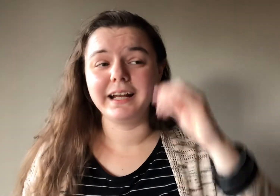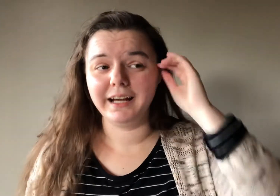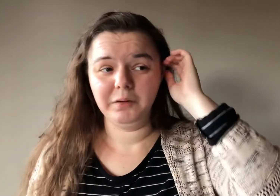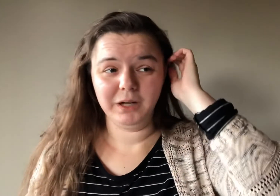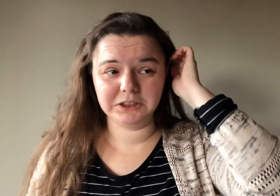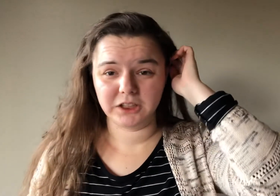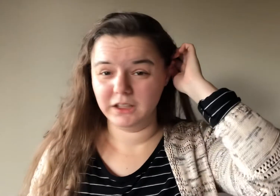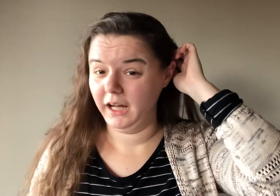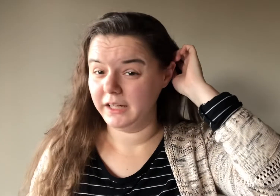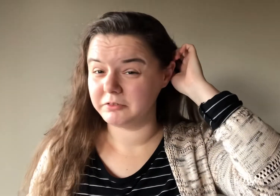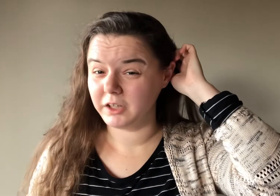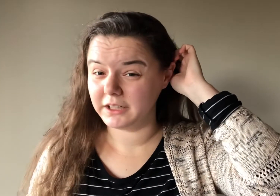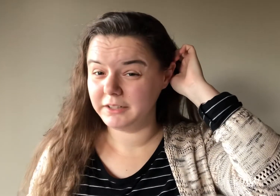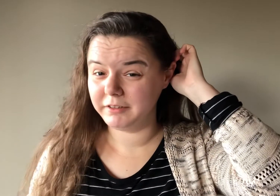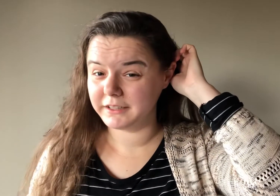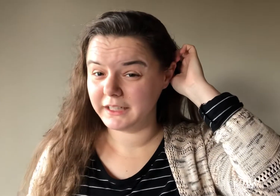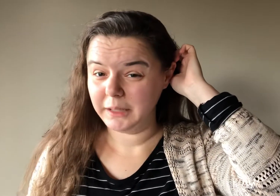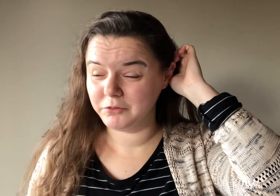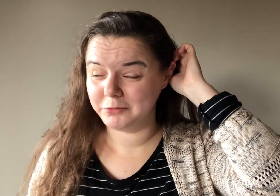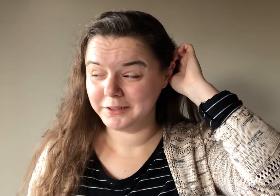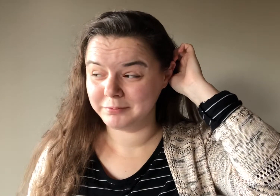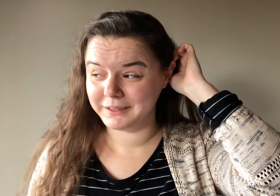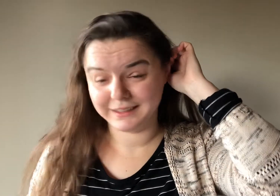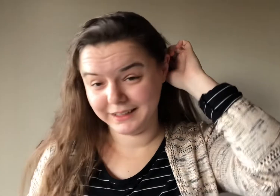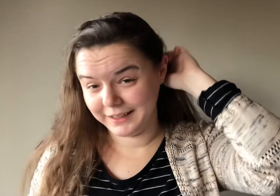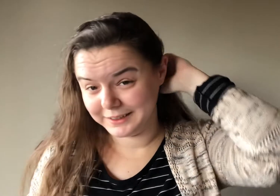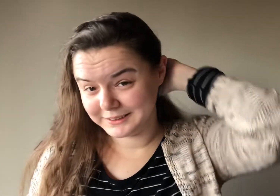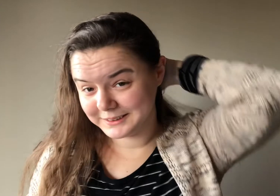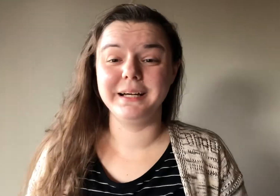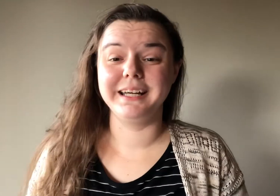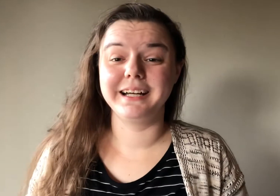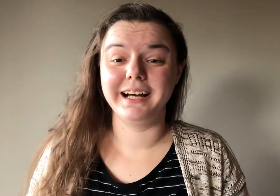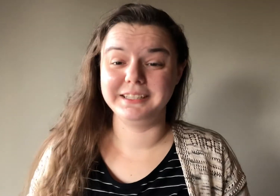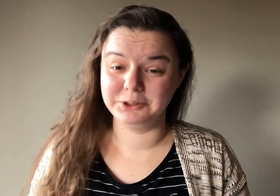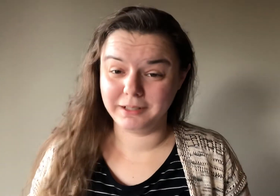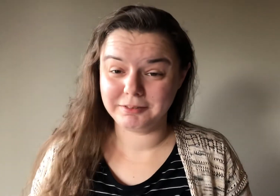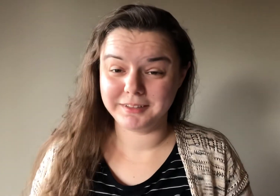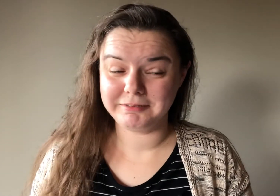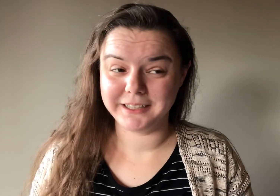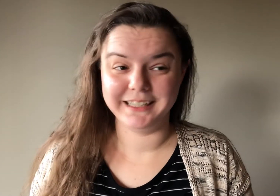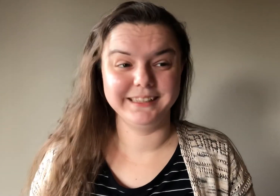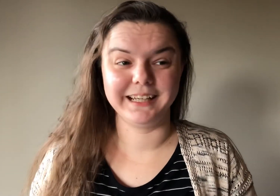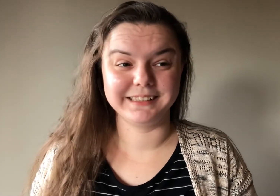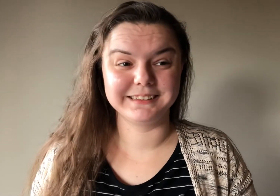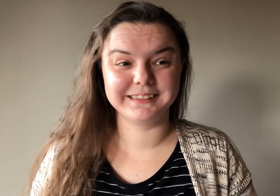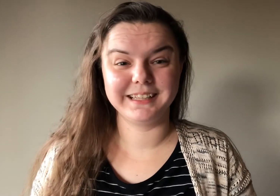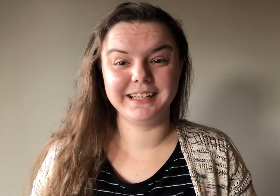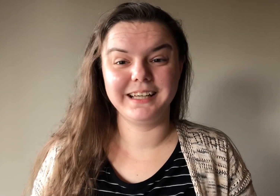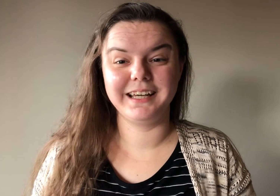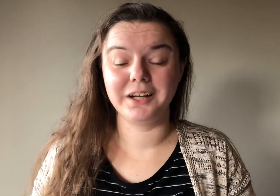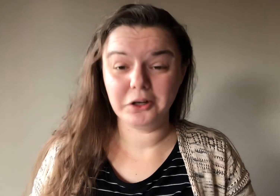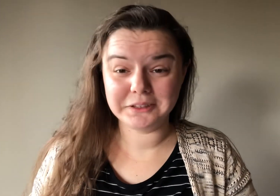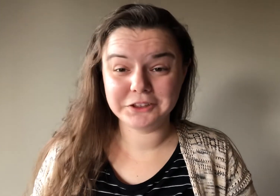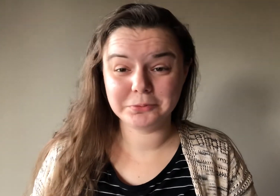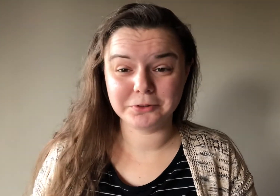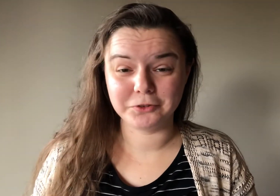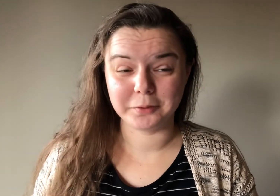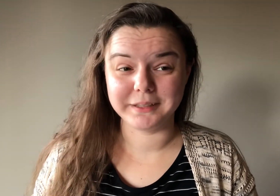I watch a lot of Rocky fan cams to be completely honest, but I do have a favorite and that is an Always You performance